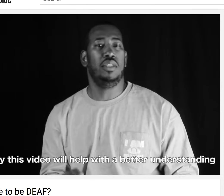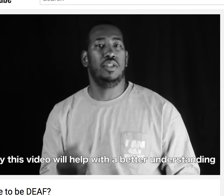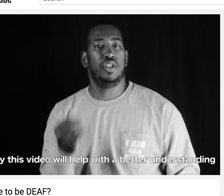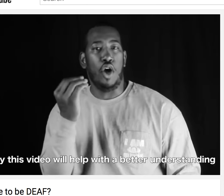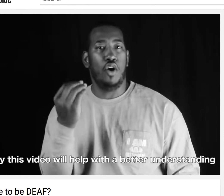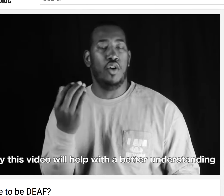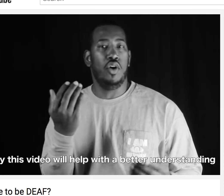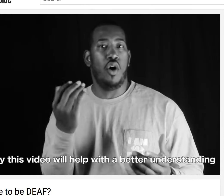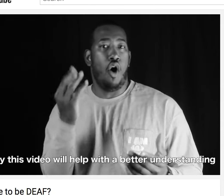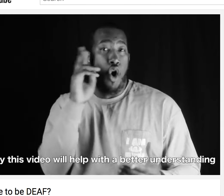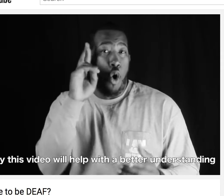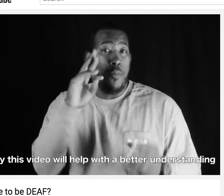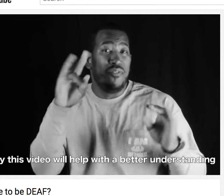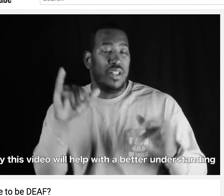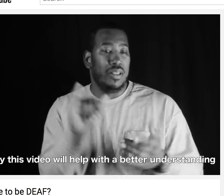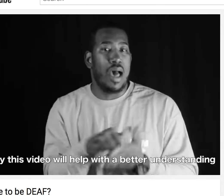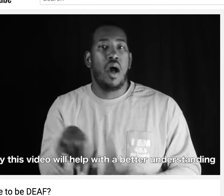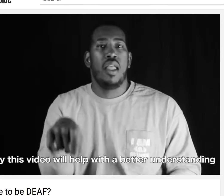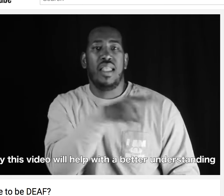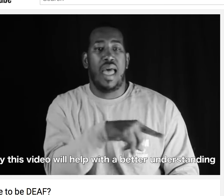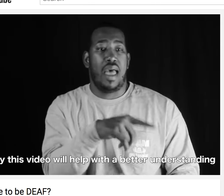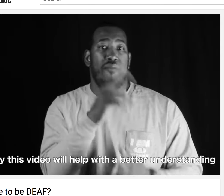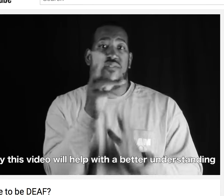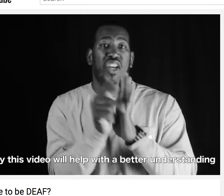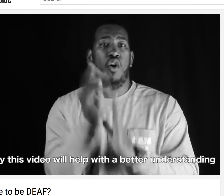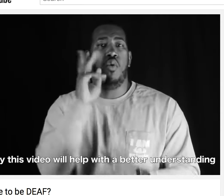to face this new perspective.